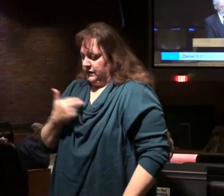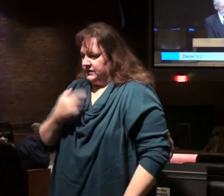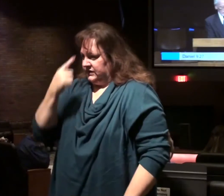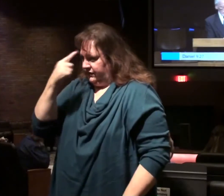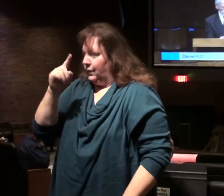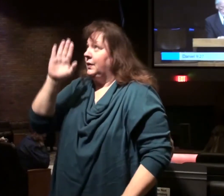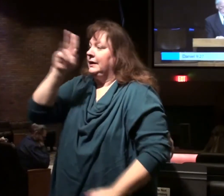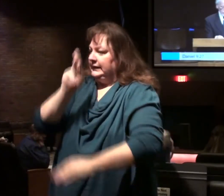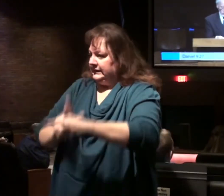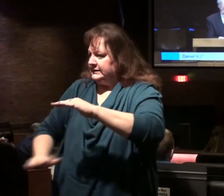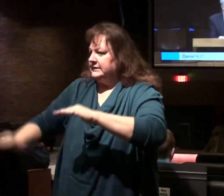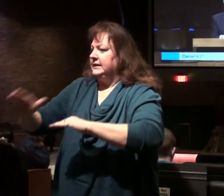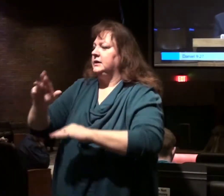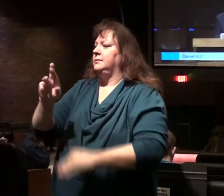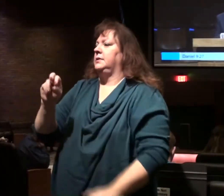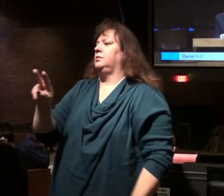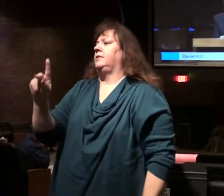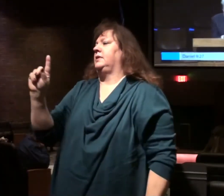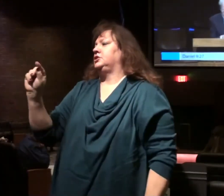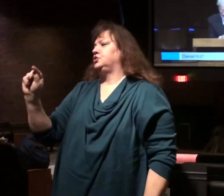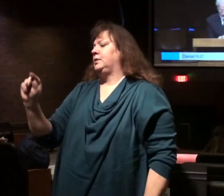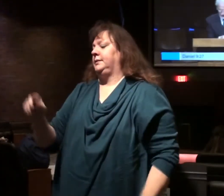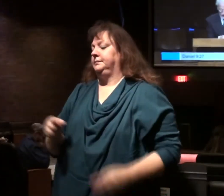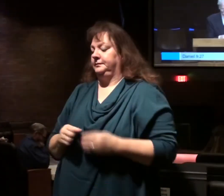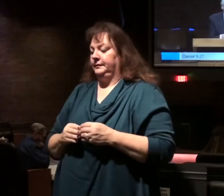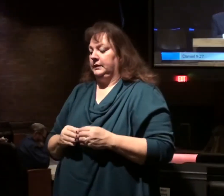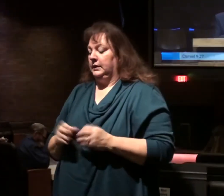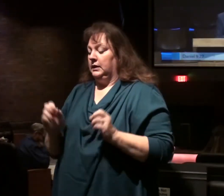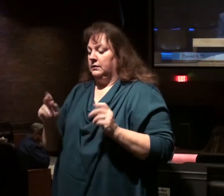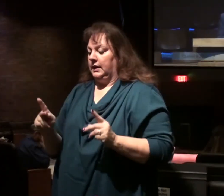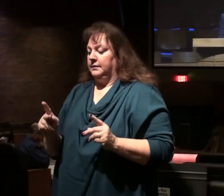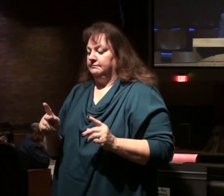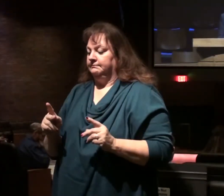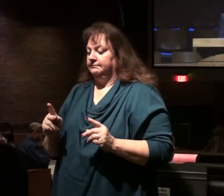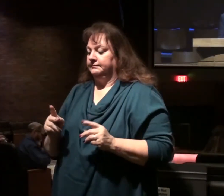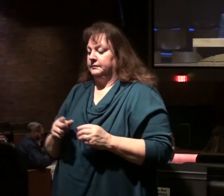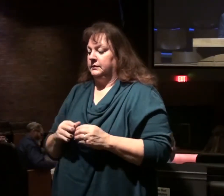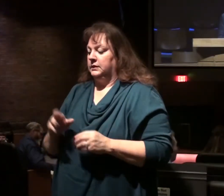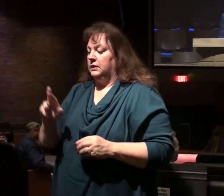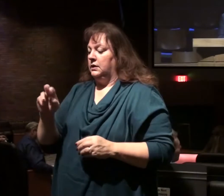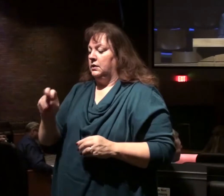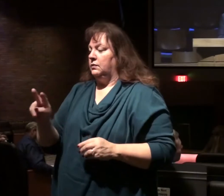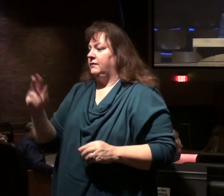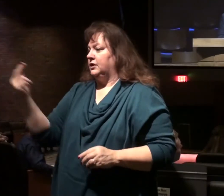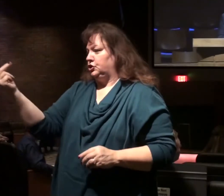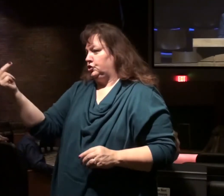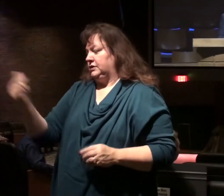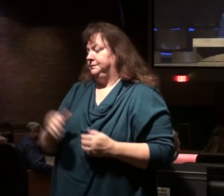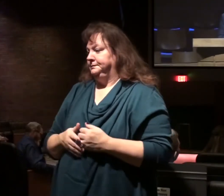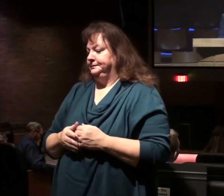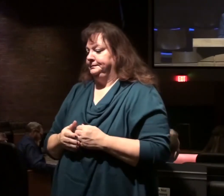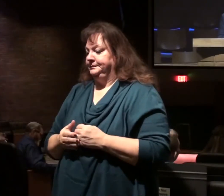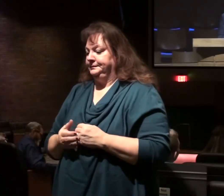for the kingdom in chapter 20. Alright, let's go back to Revelation 13.